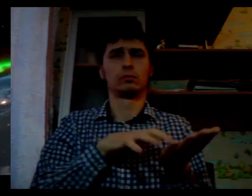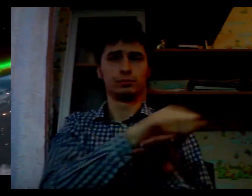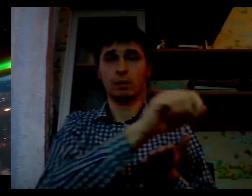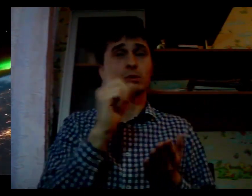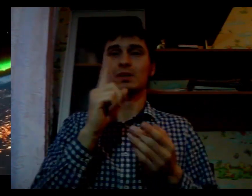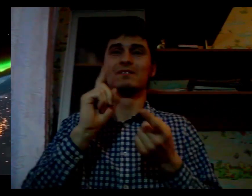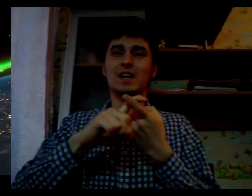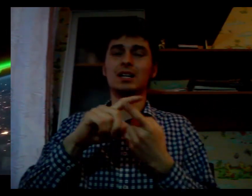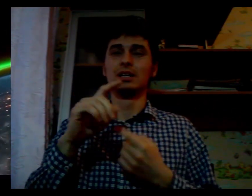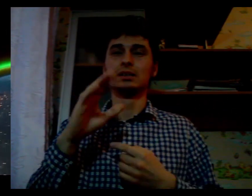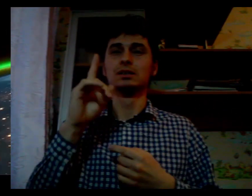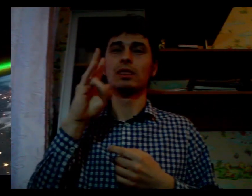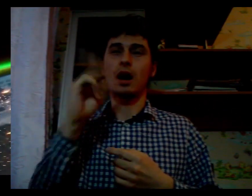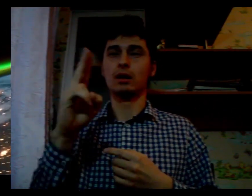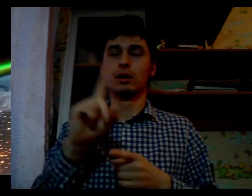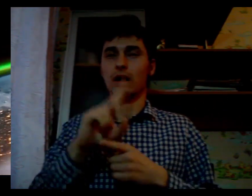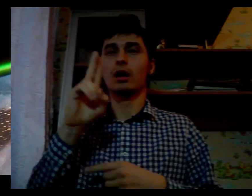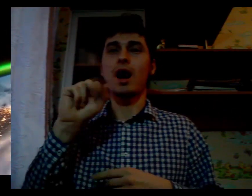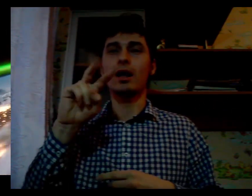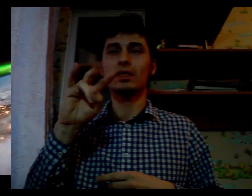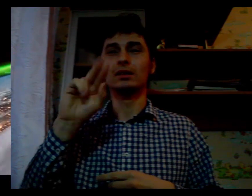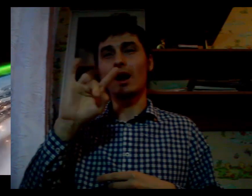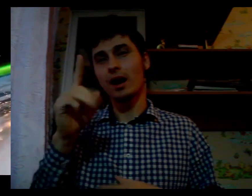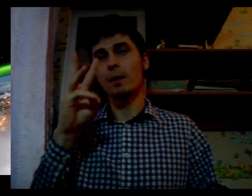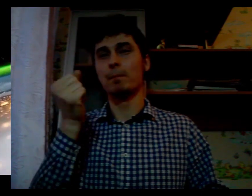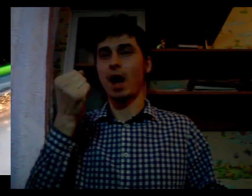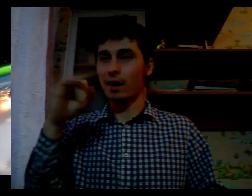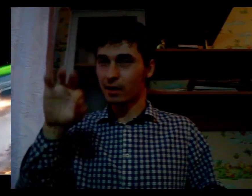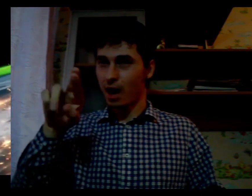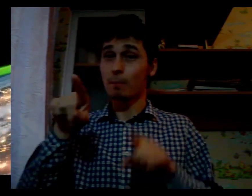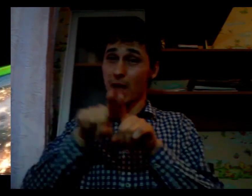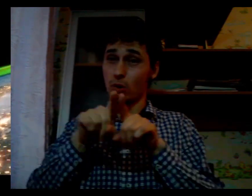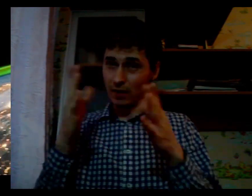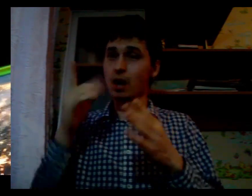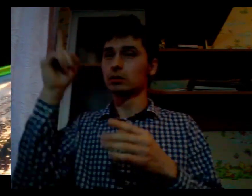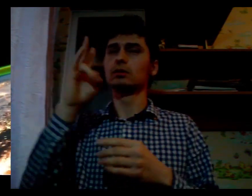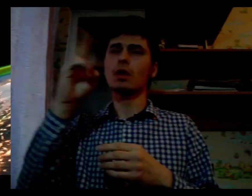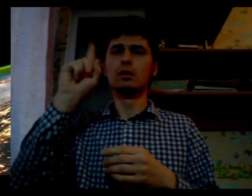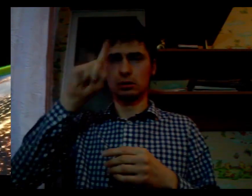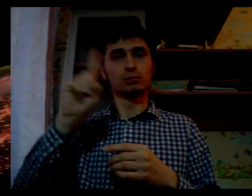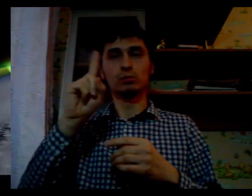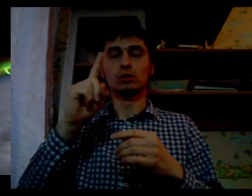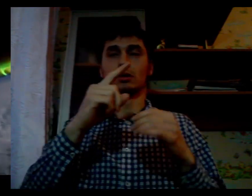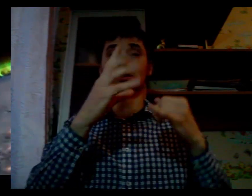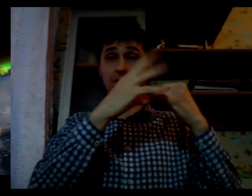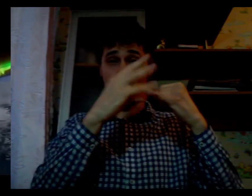Realizing this goal will require a new generation of scientists